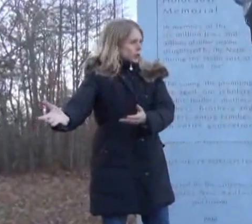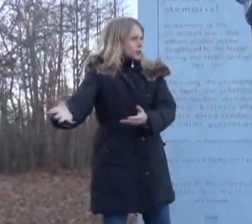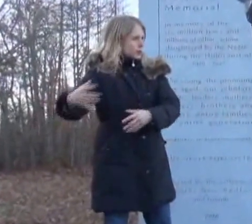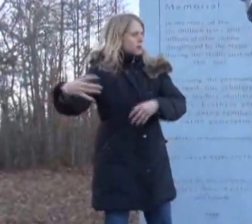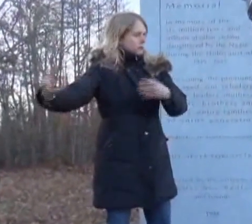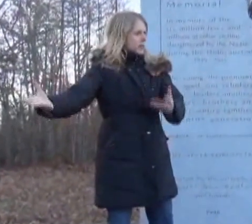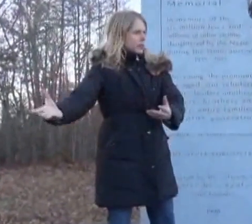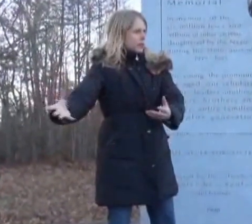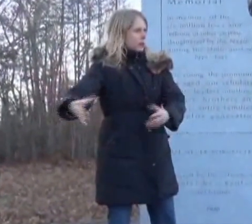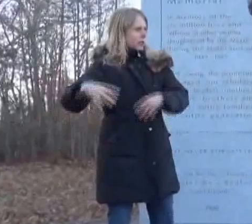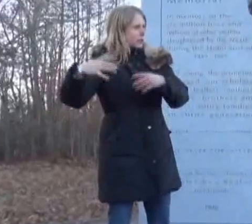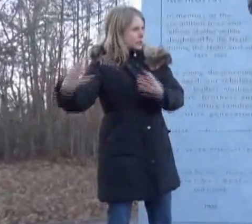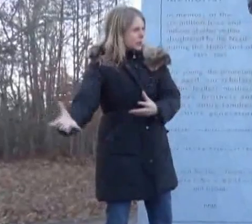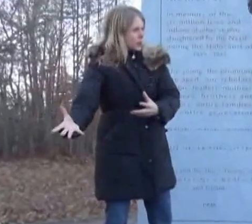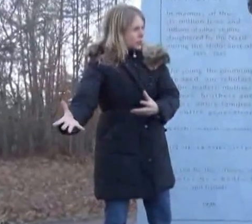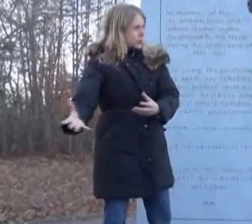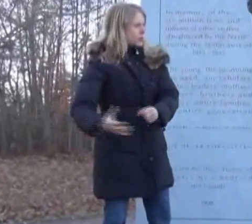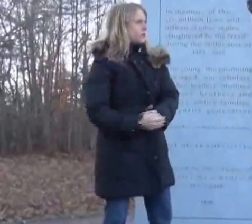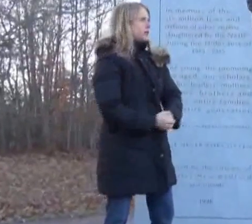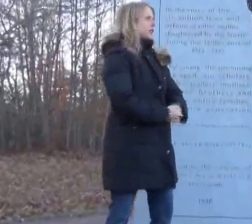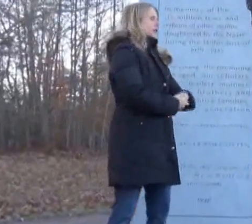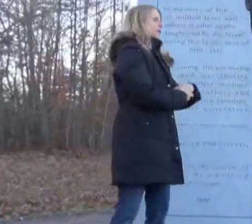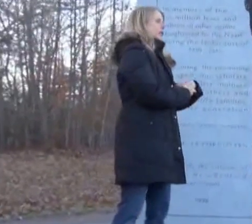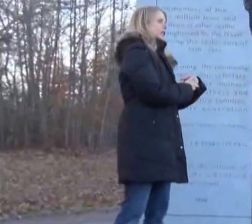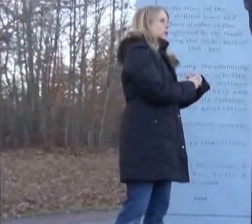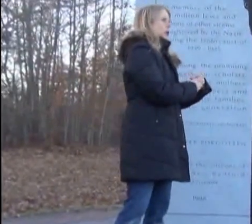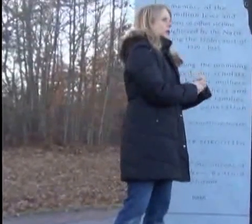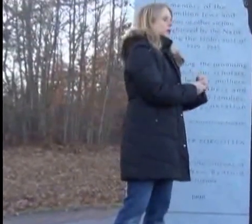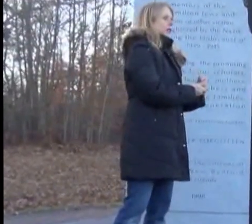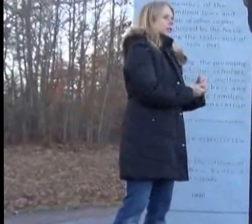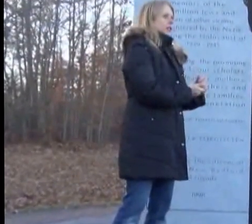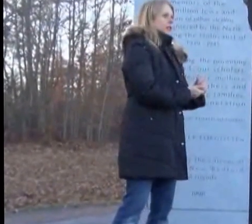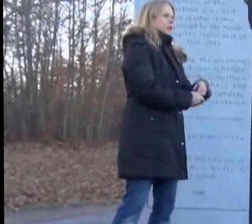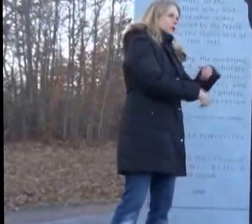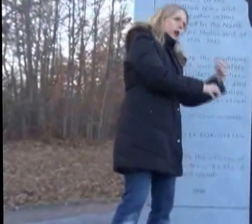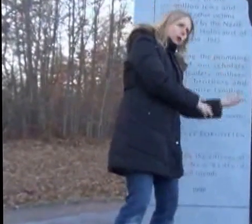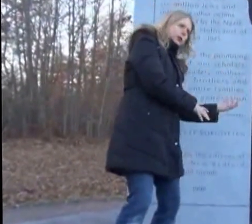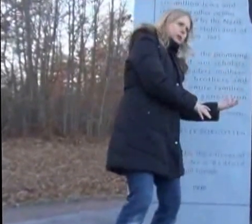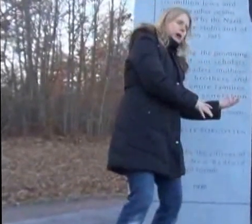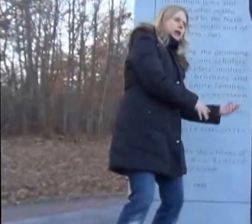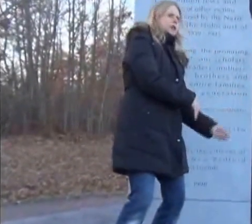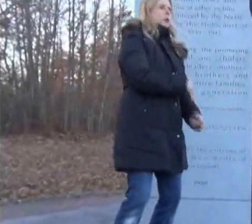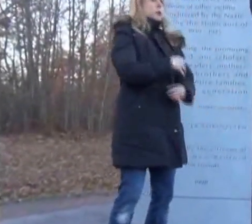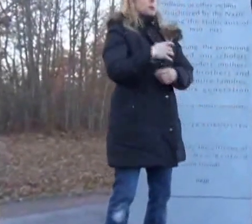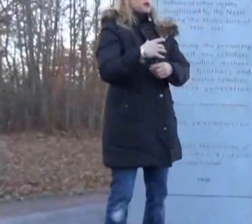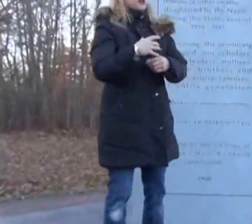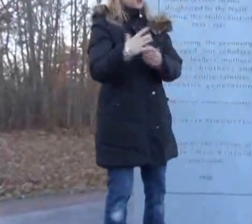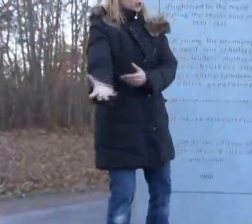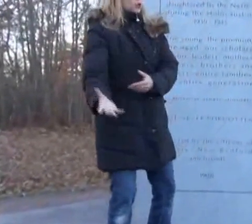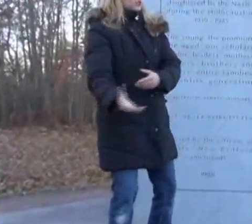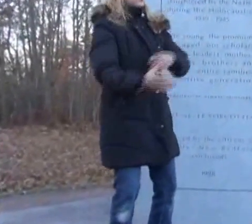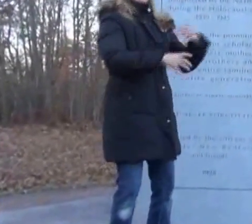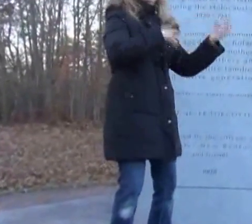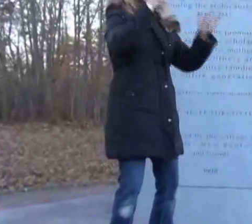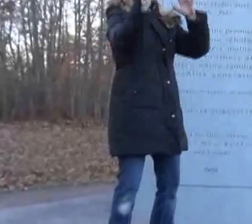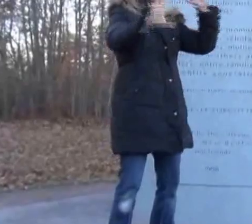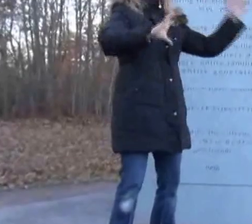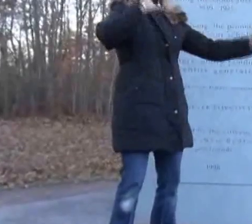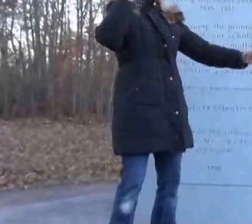Judaism, you know, they wanted the symbolism. But they didn't want it to be so symbolic that it would put off Christians. I mean, it was just like, they